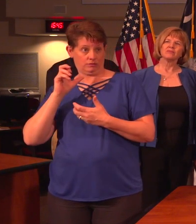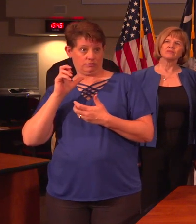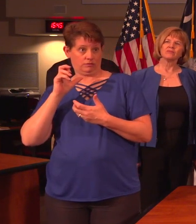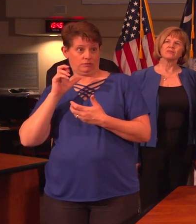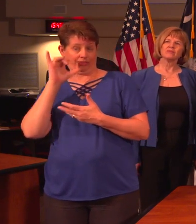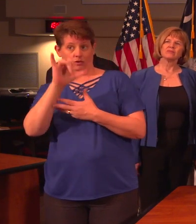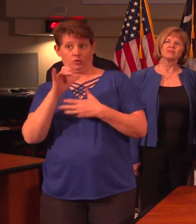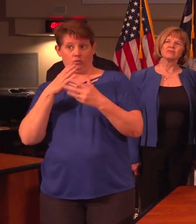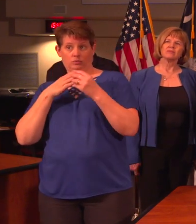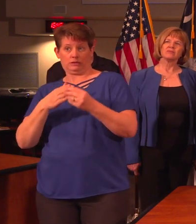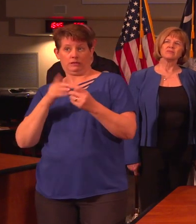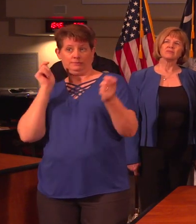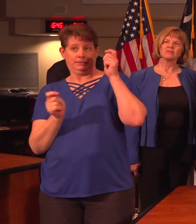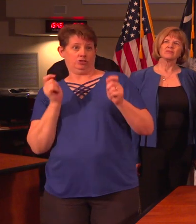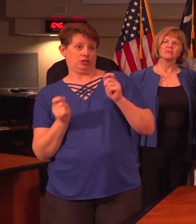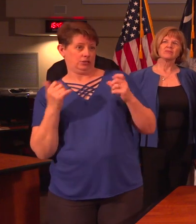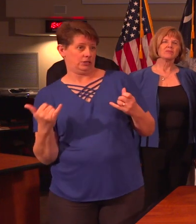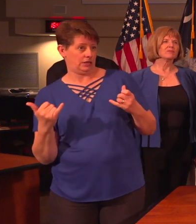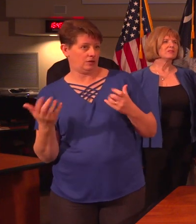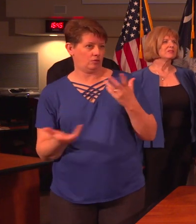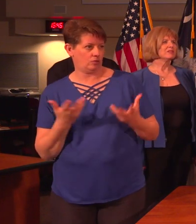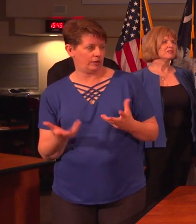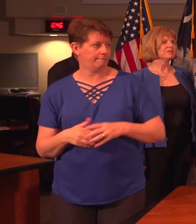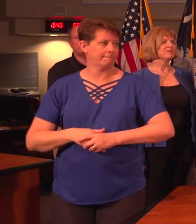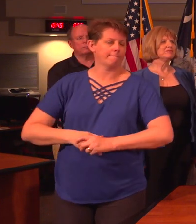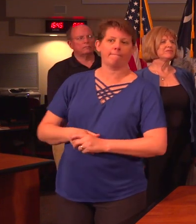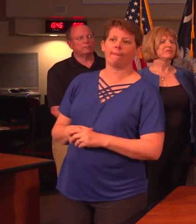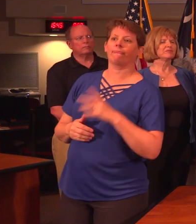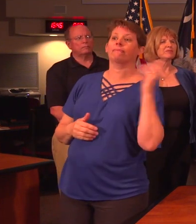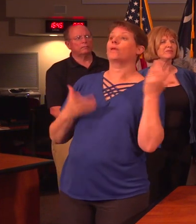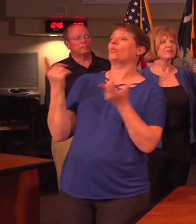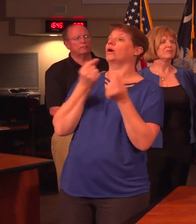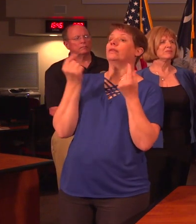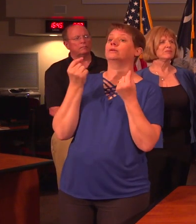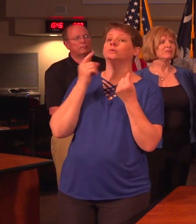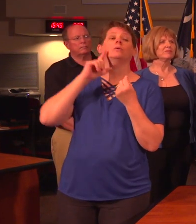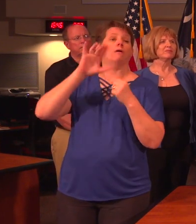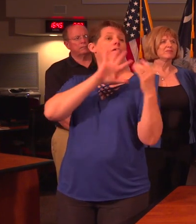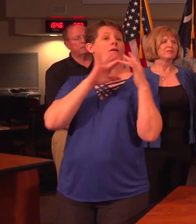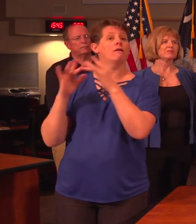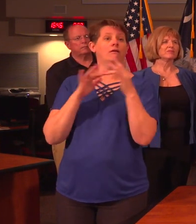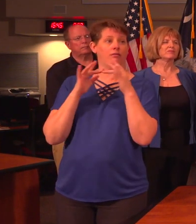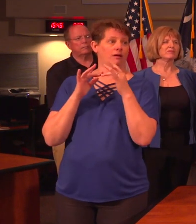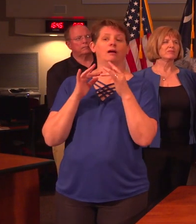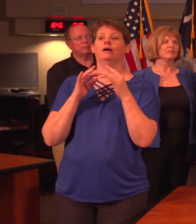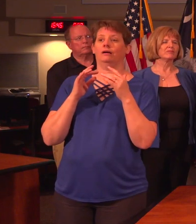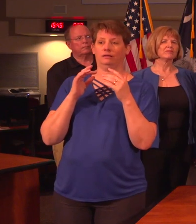exposure sort of be changing now at all? What they should do is go online and